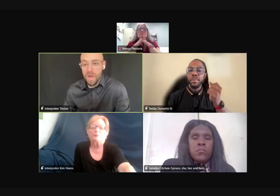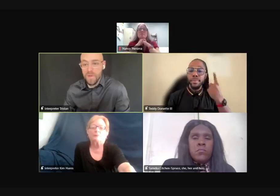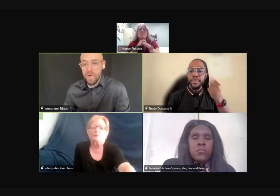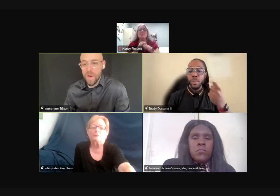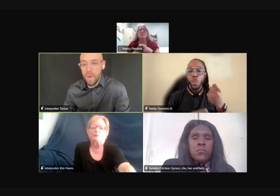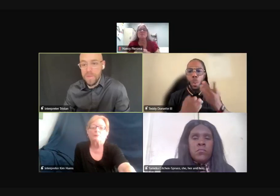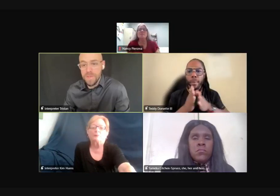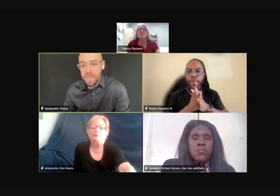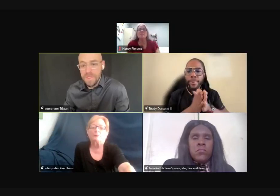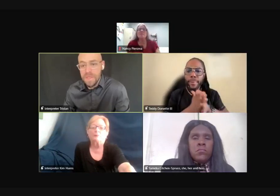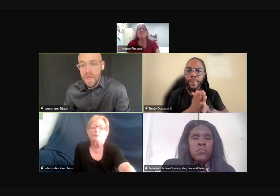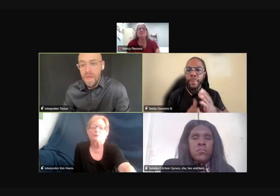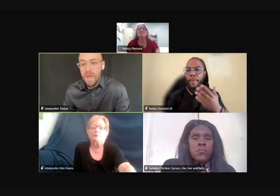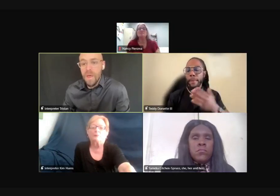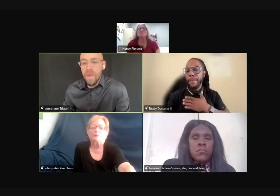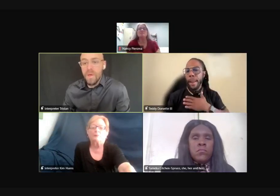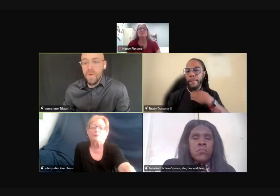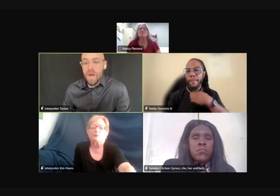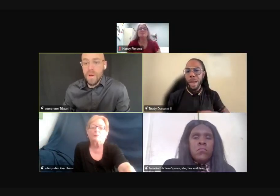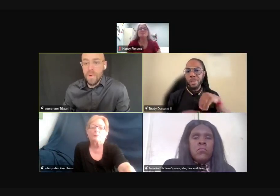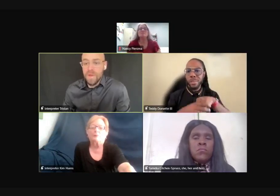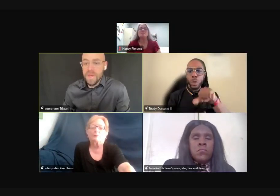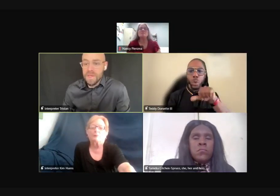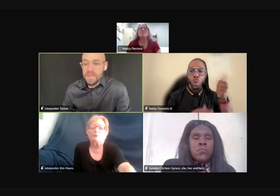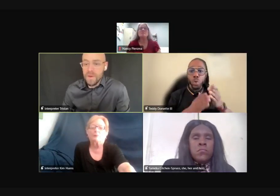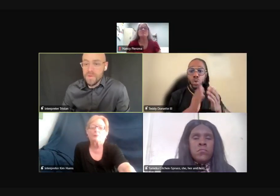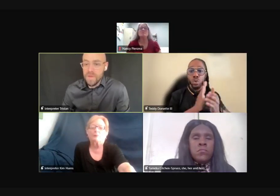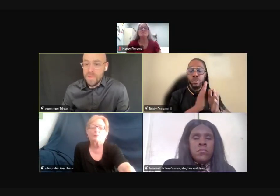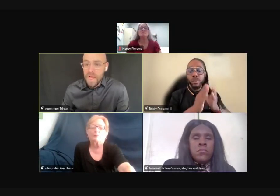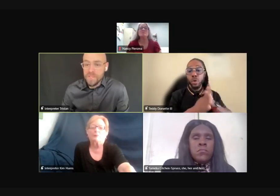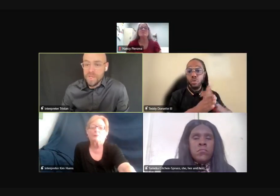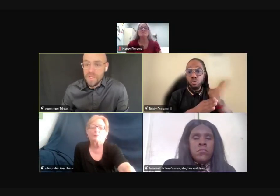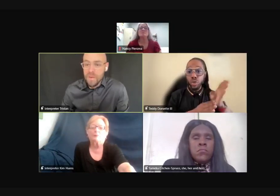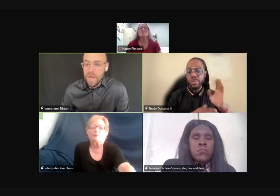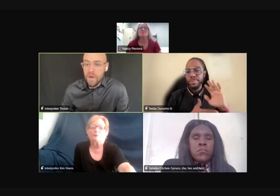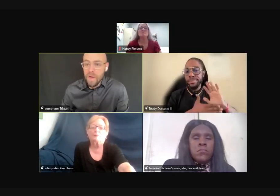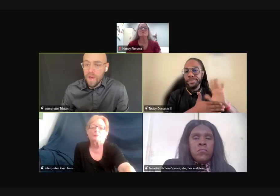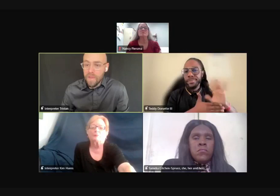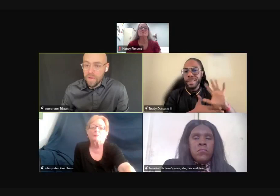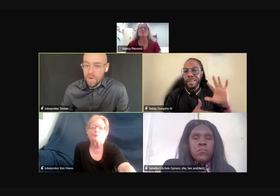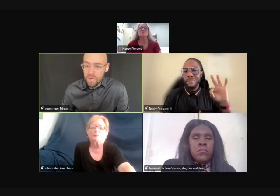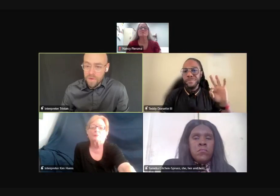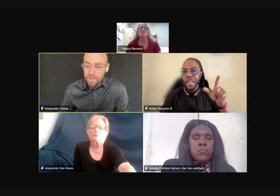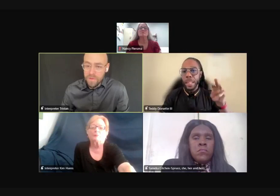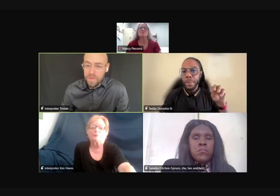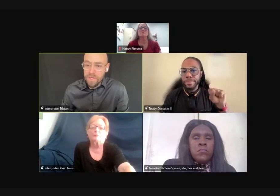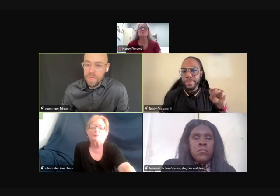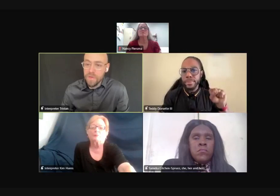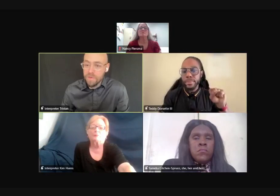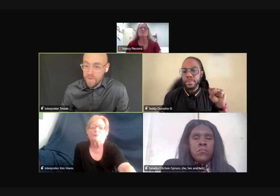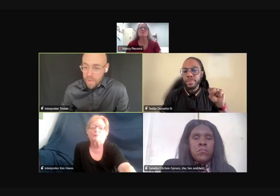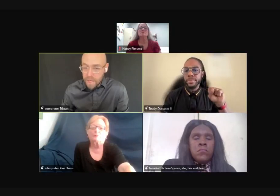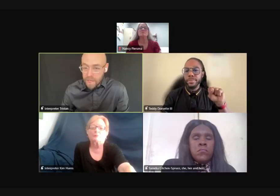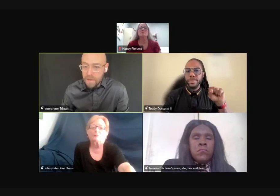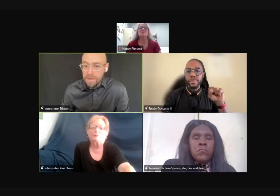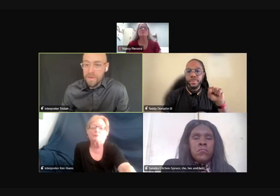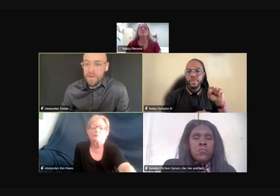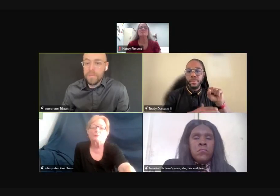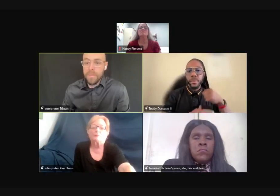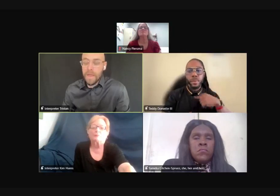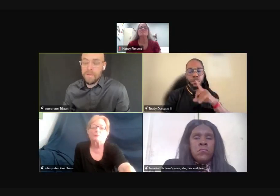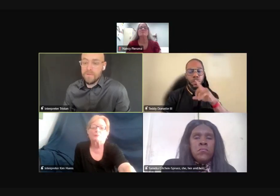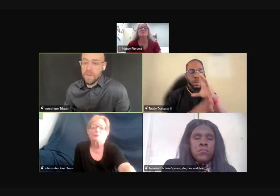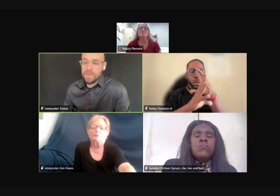to pursue other career opportunities. One thing is that I was really passionate about other career fields, including filmmaking